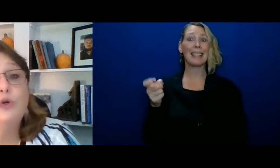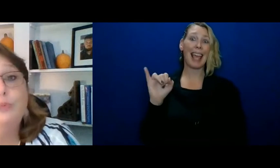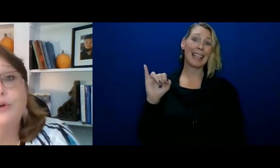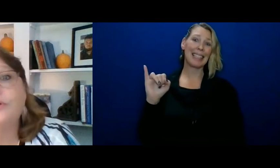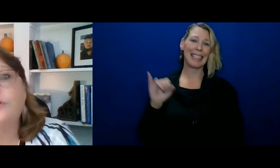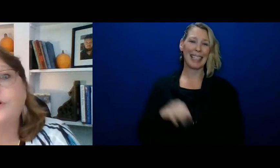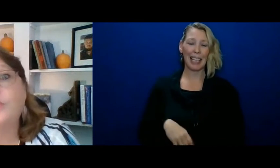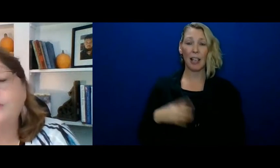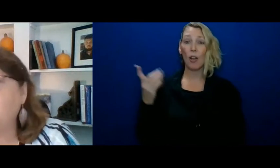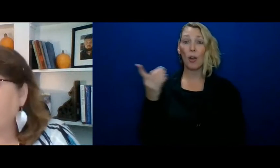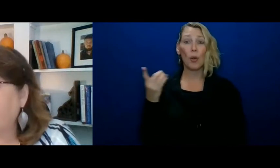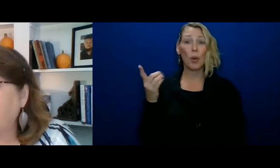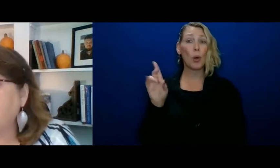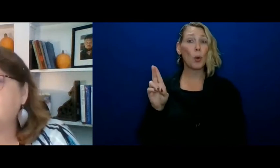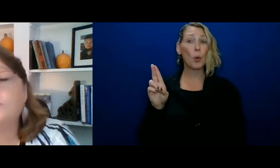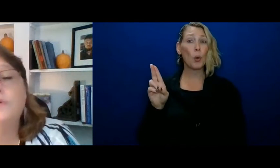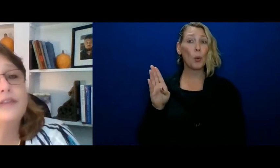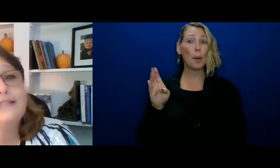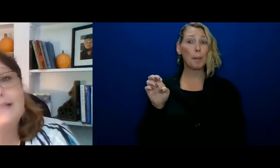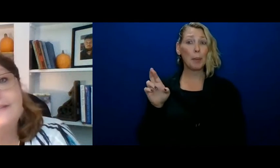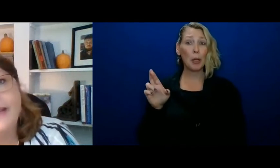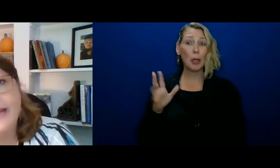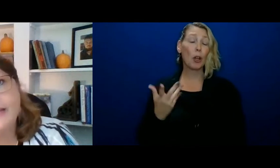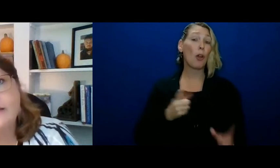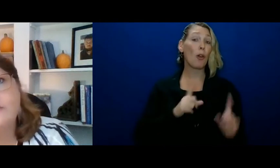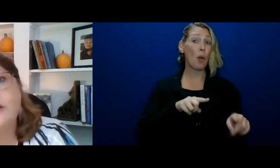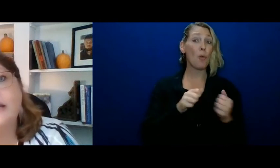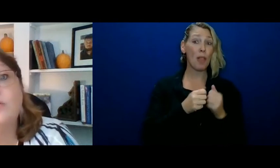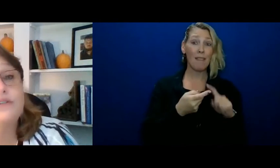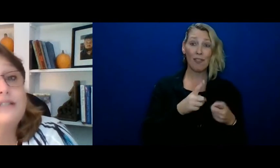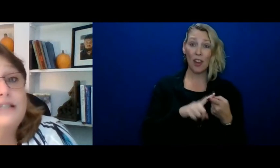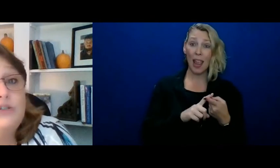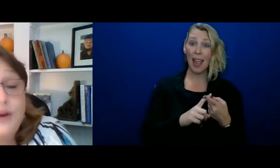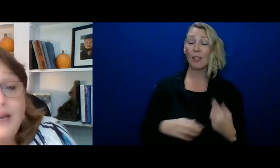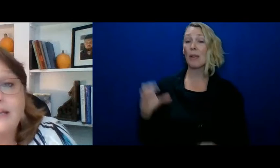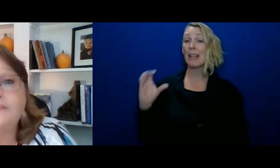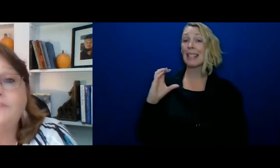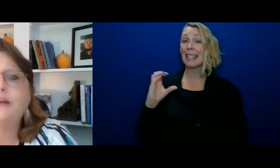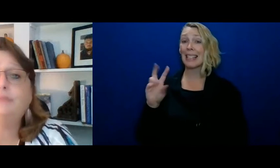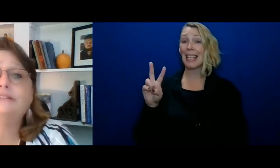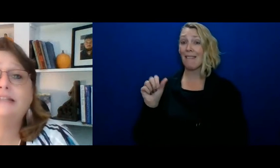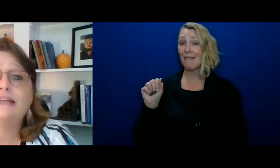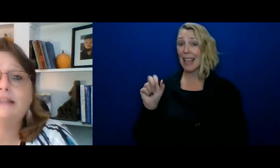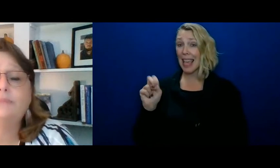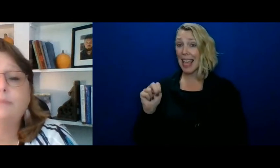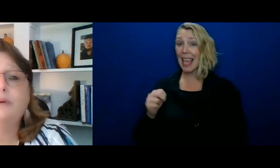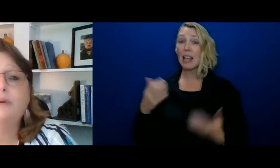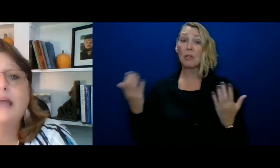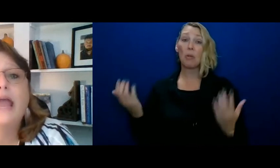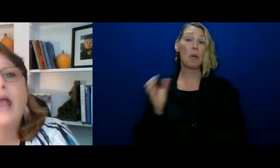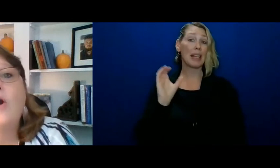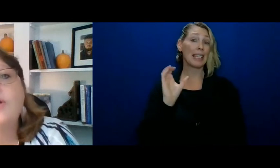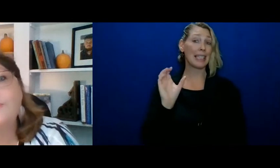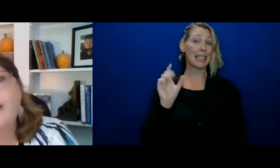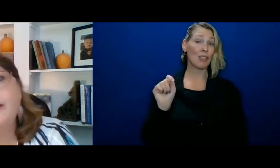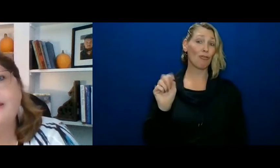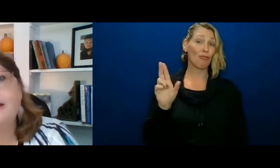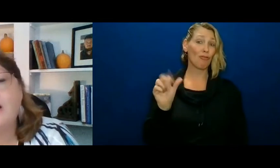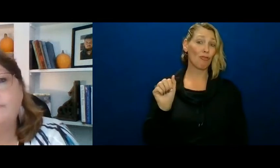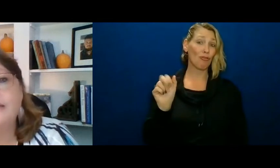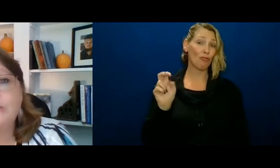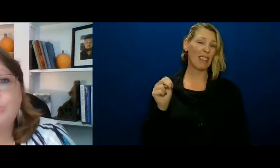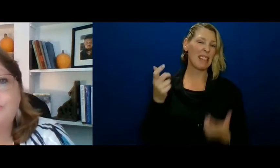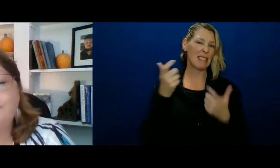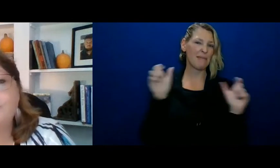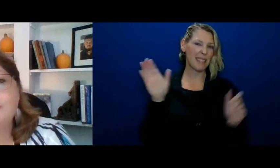always Uber or going with friends or the C-Van, right? Or C-Tran if you're able to take the big bus. Or there might